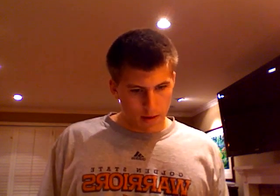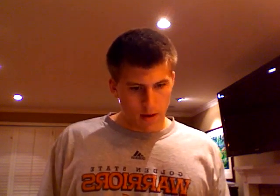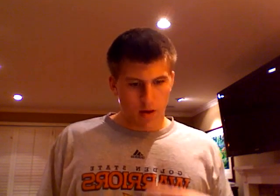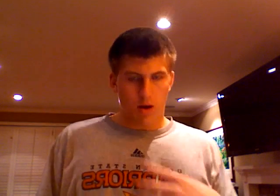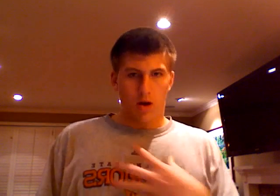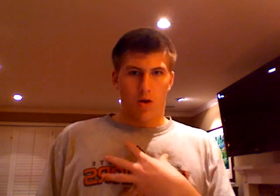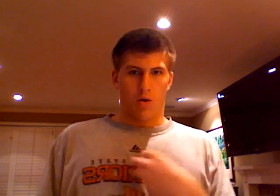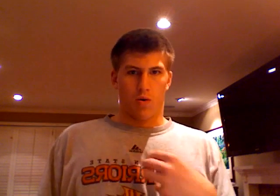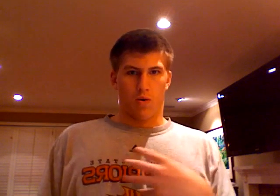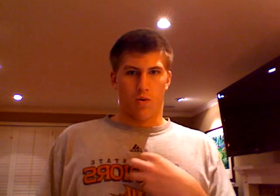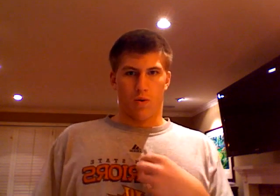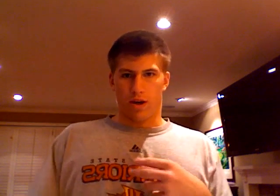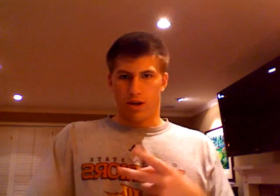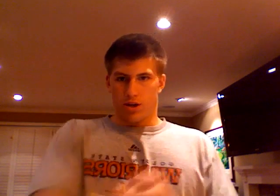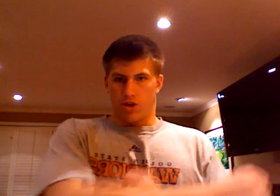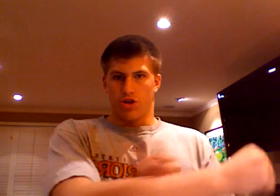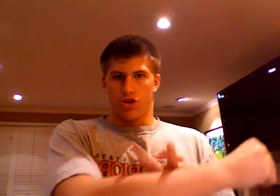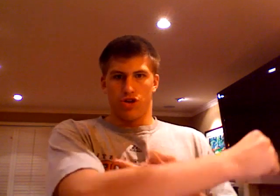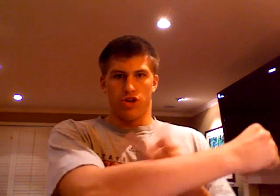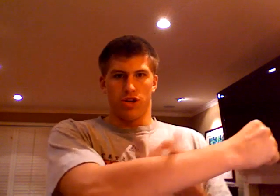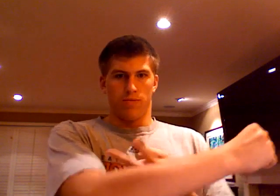White sheep,